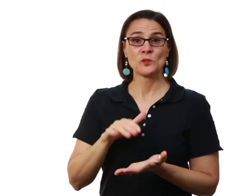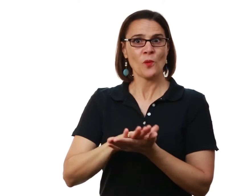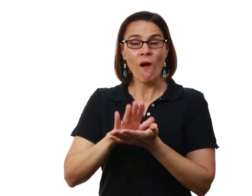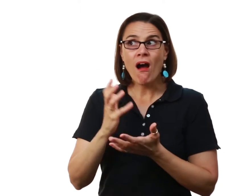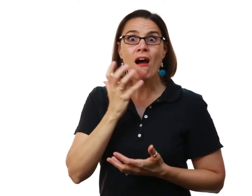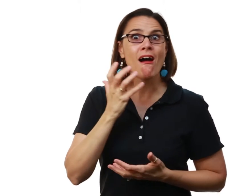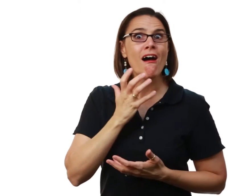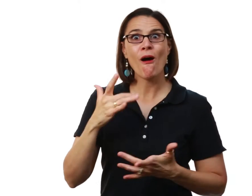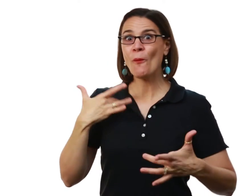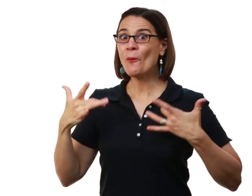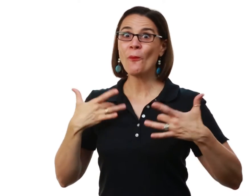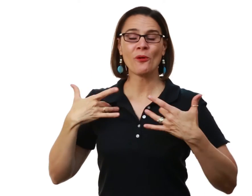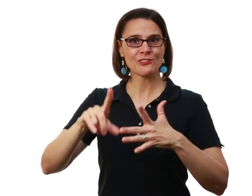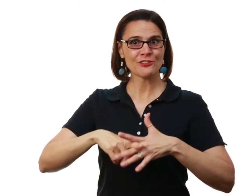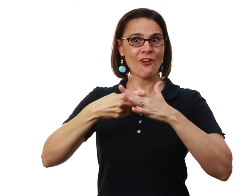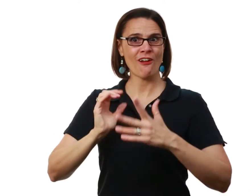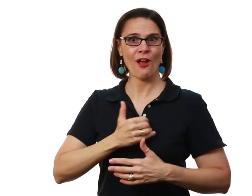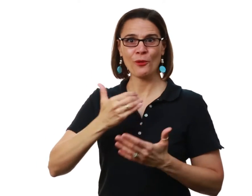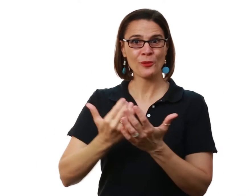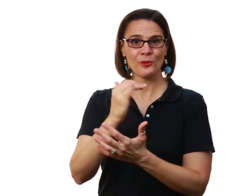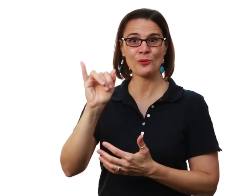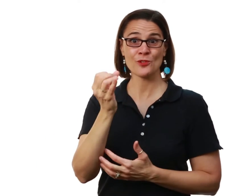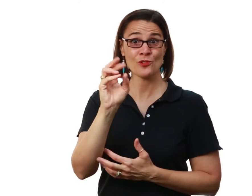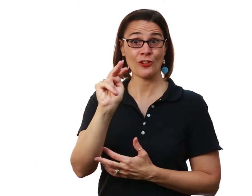The school was just so thrilled to start this new journey